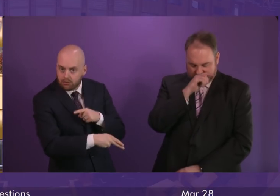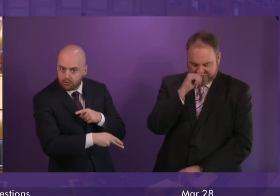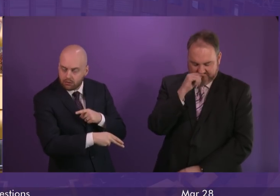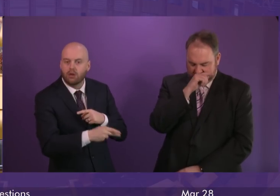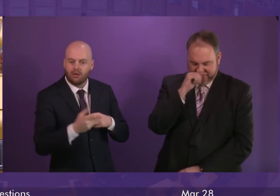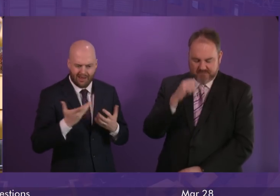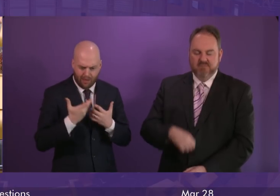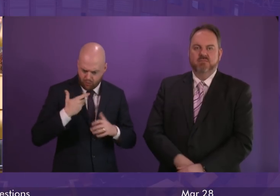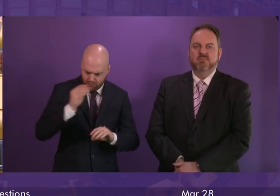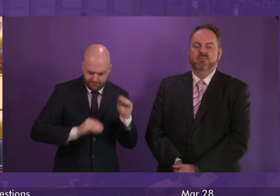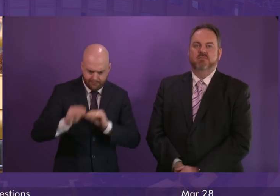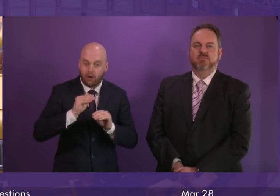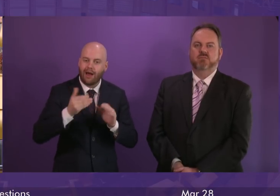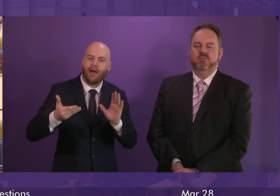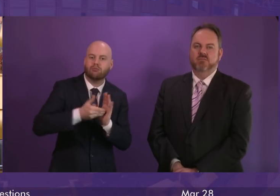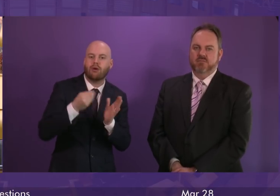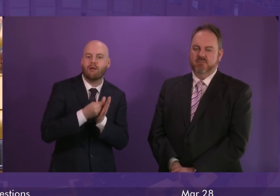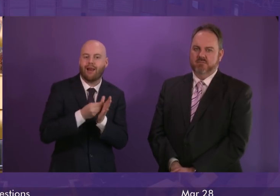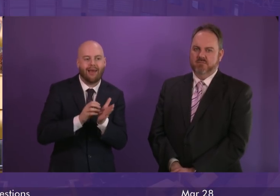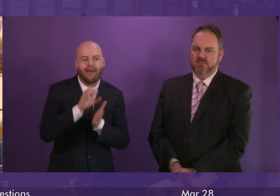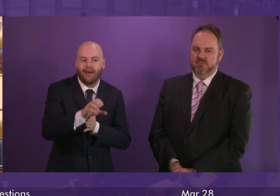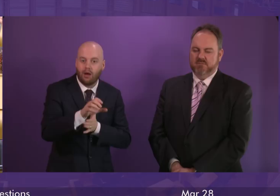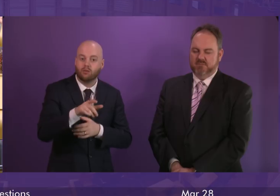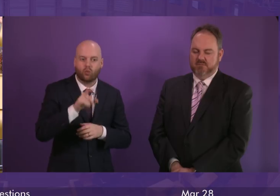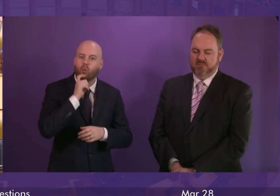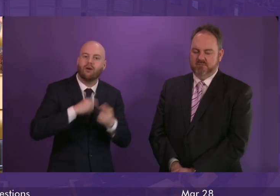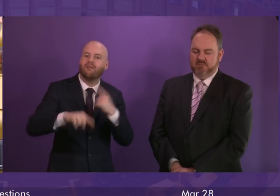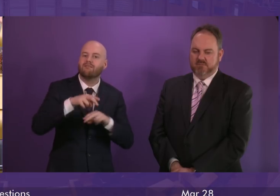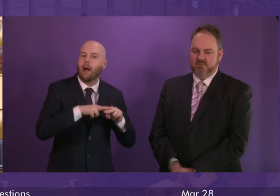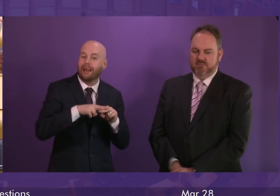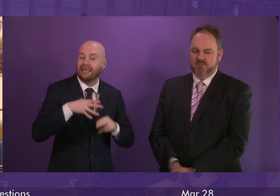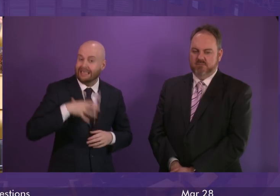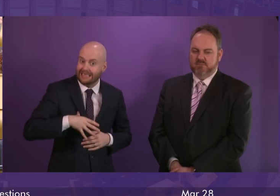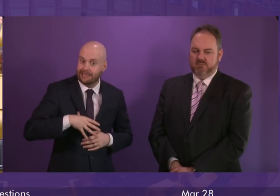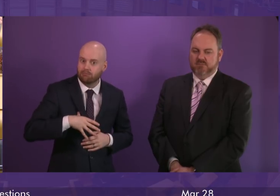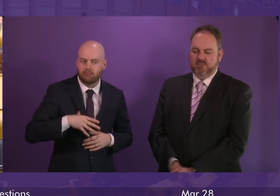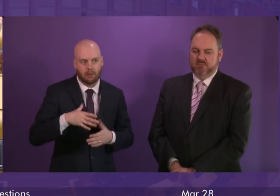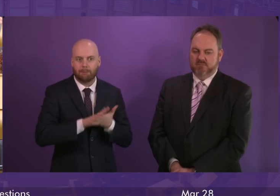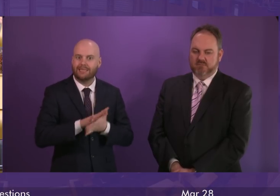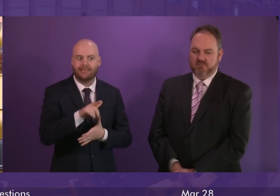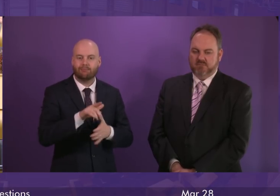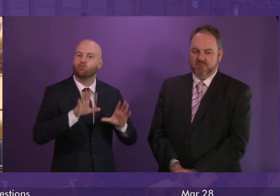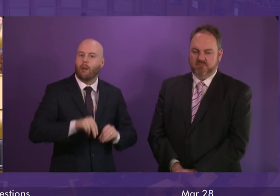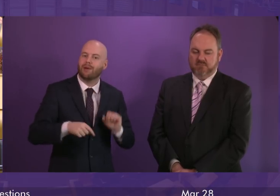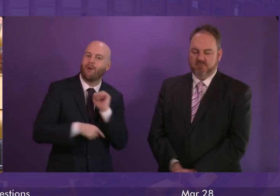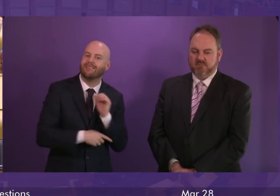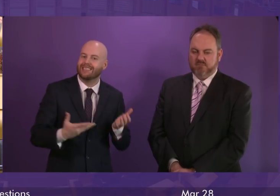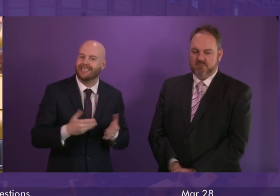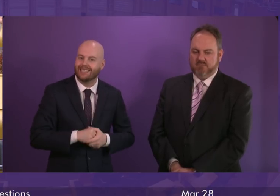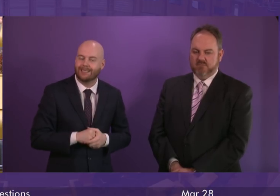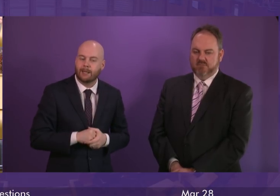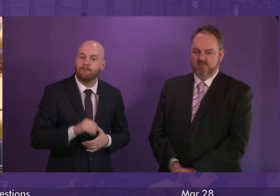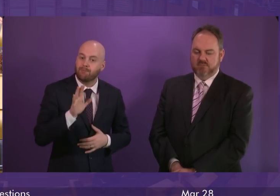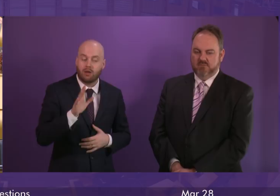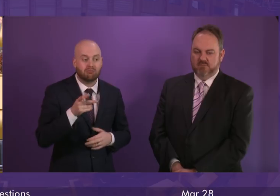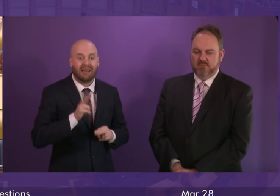supplement that raises the maximum number of children out of poverty. Now, the reality is, whether Labour members want to